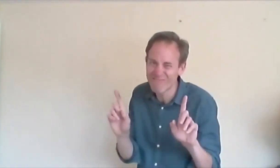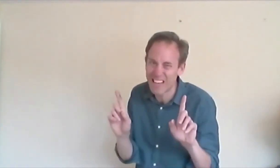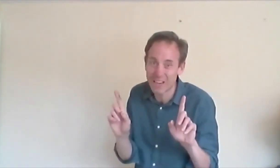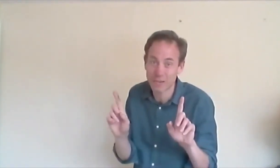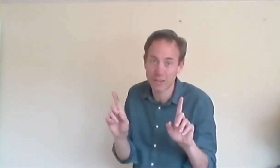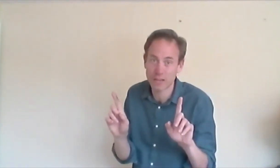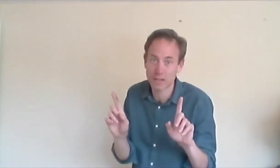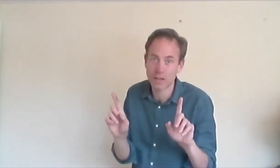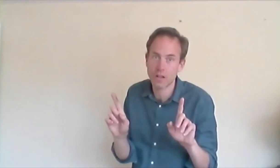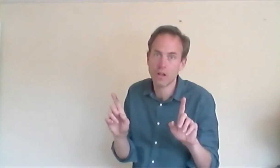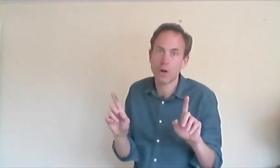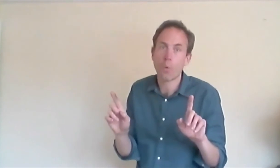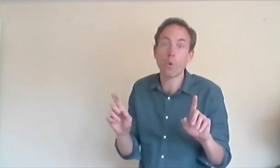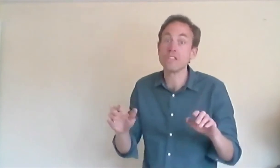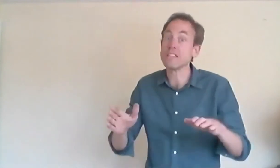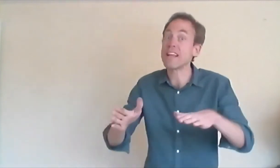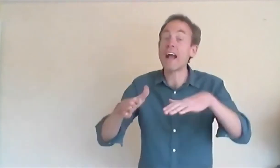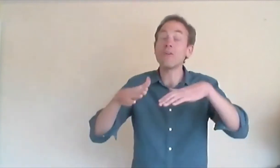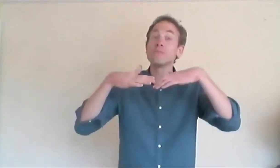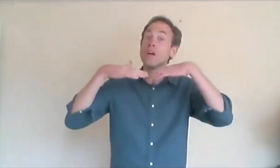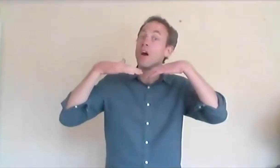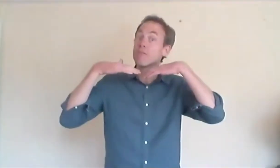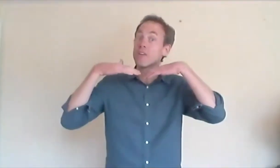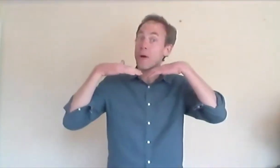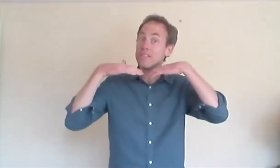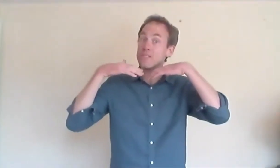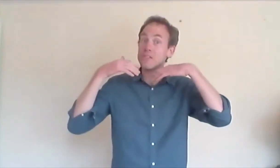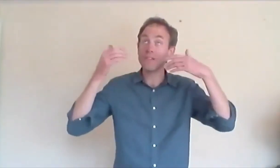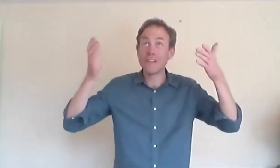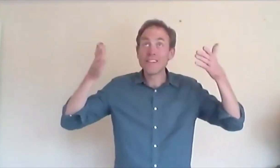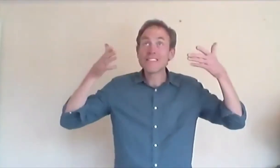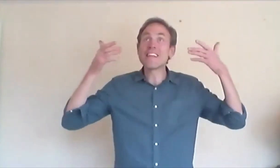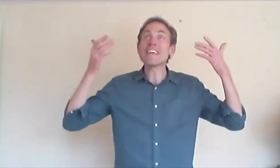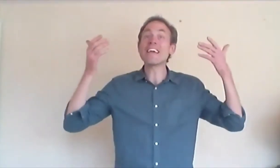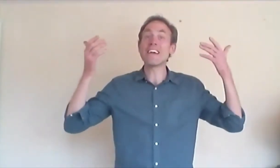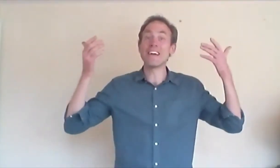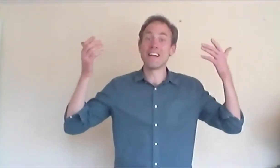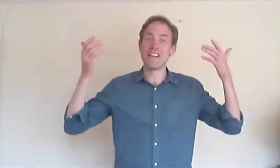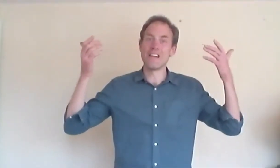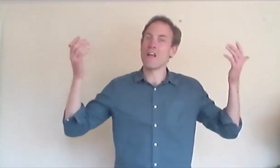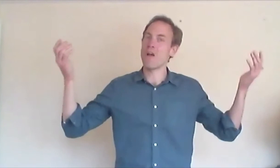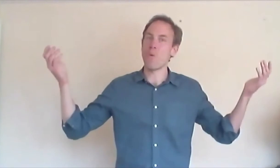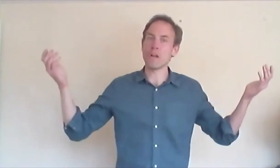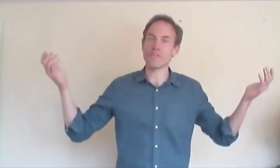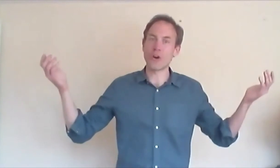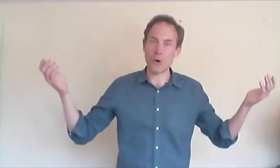No. Was the sound of Rapunzel singing? Of course.